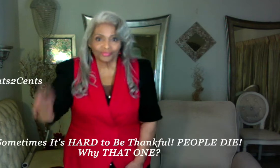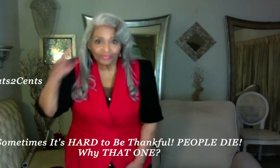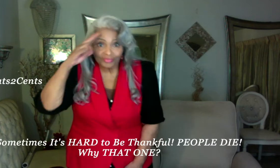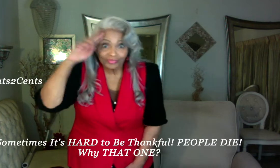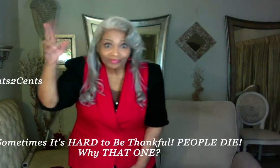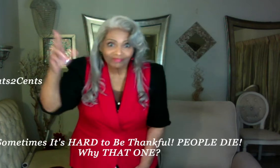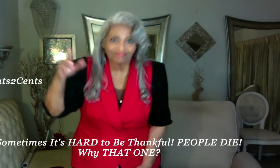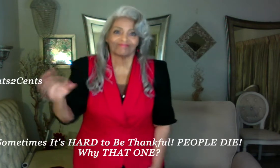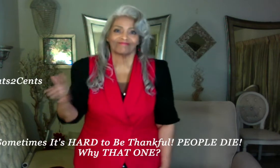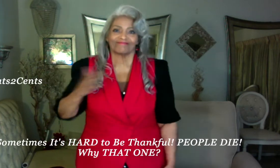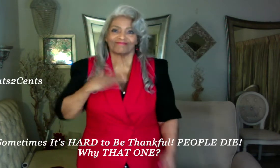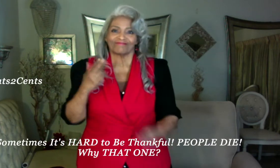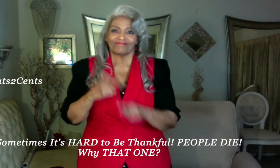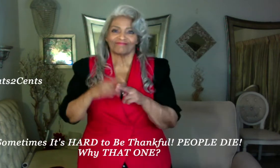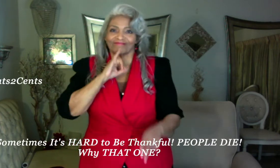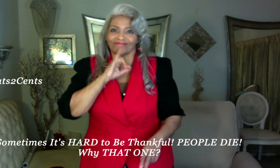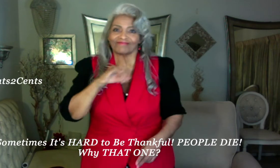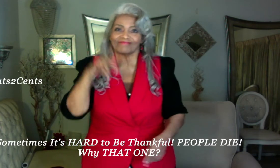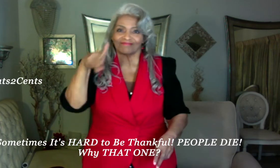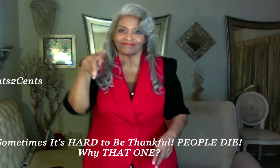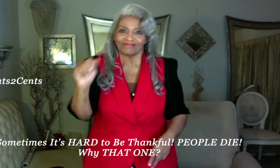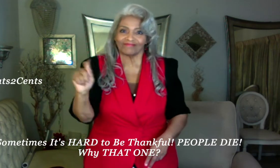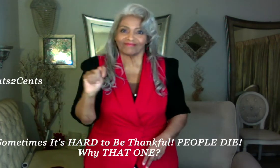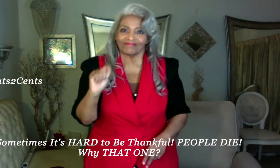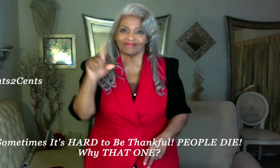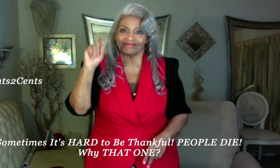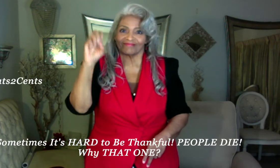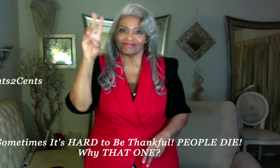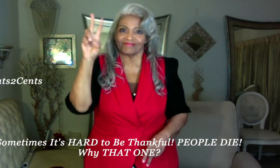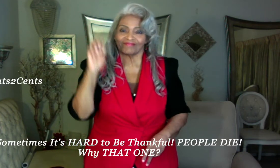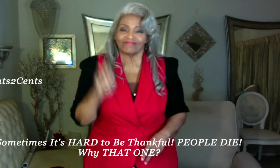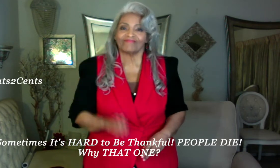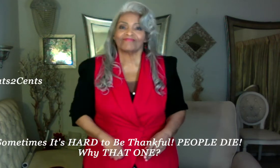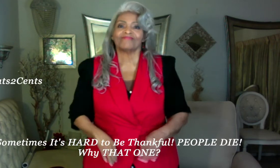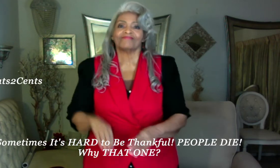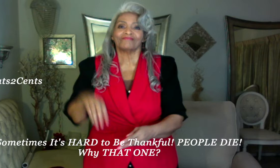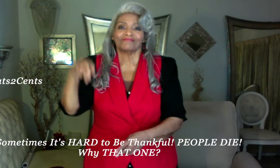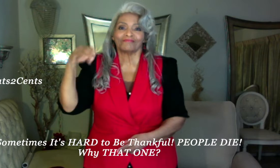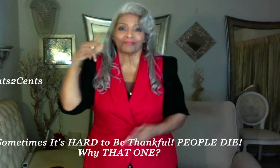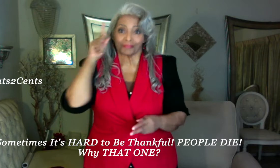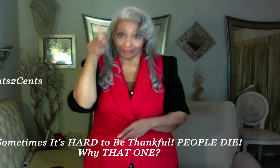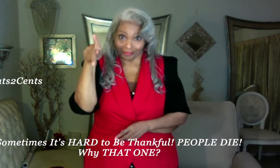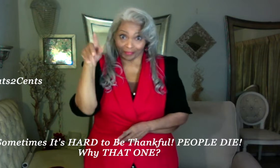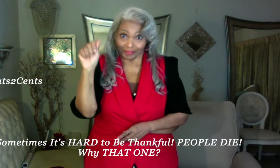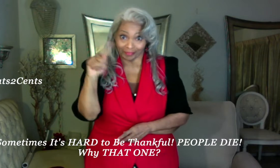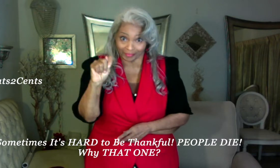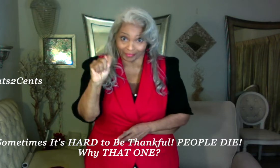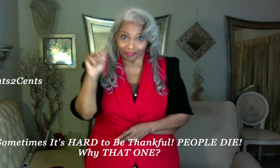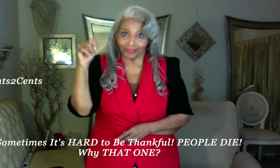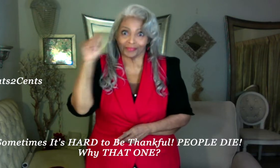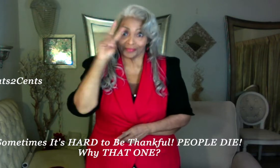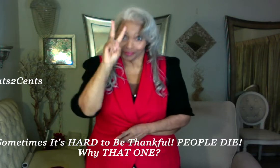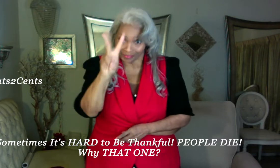Hi, I'm Pat Love from Pat's Two Cents.